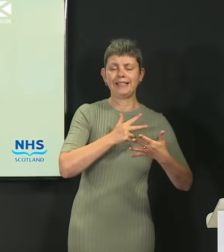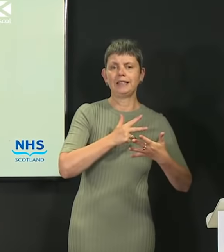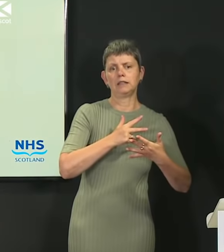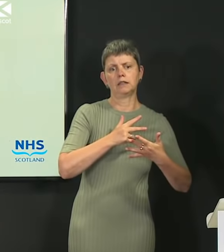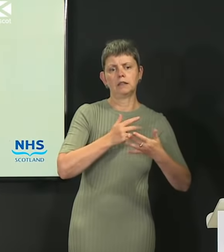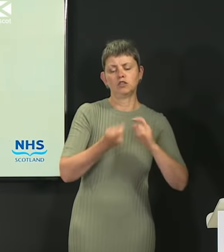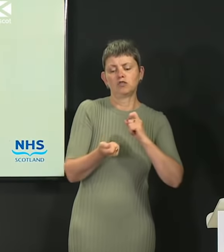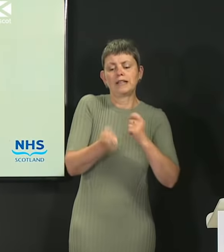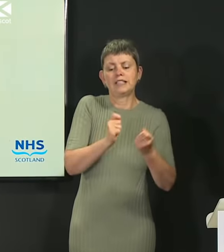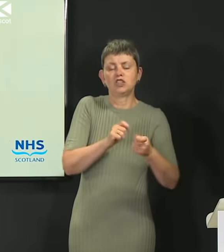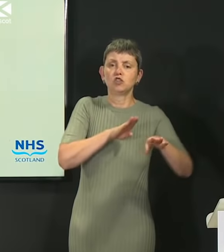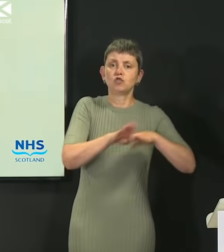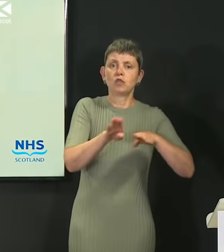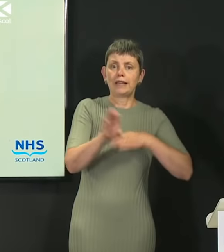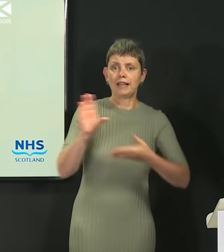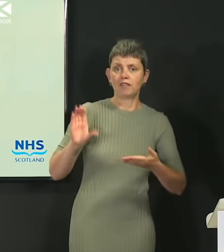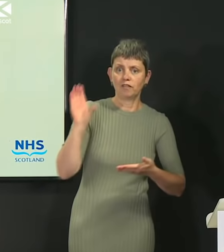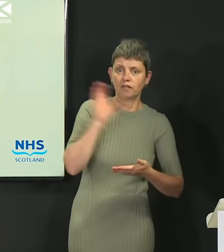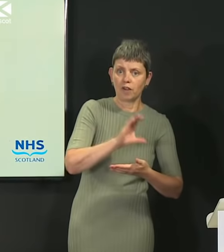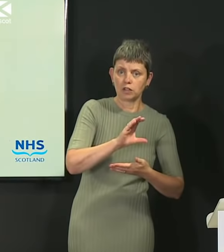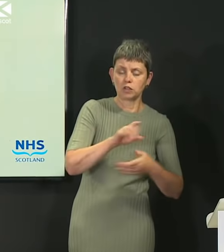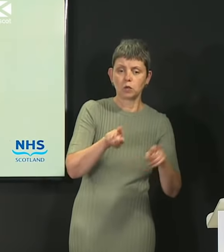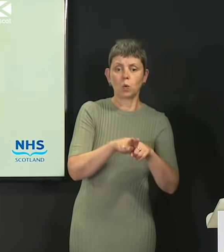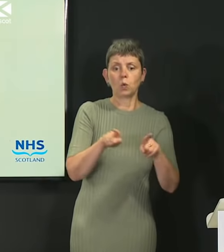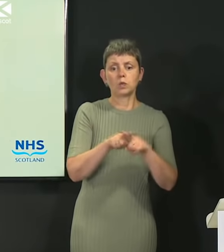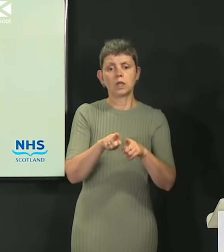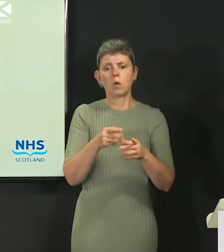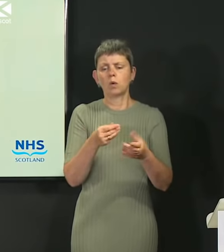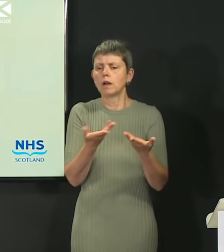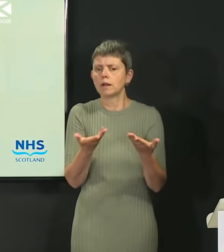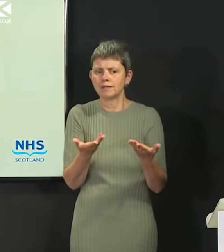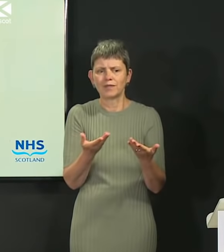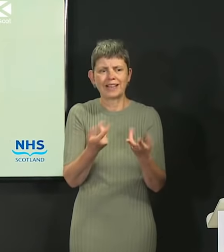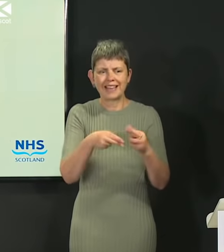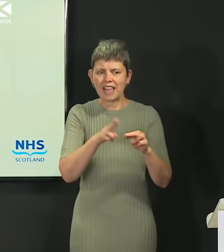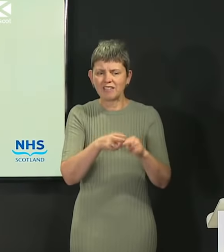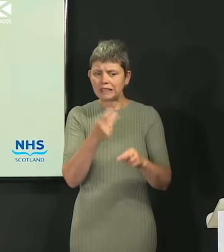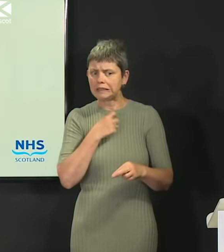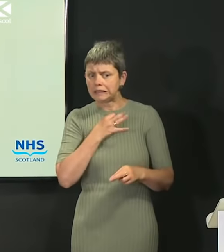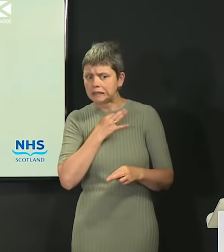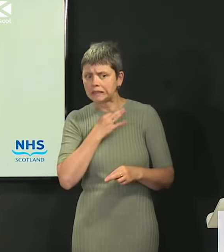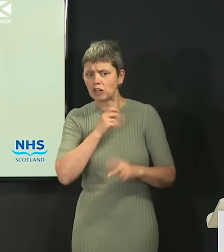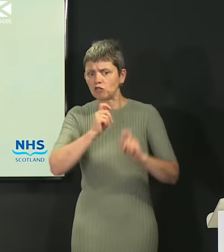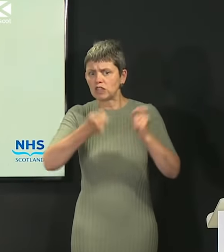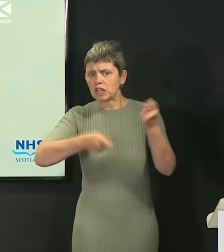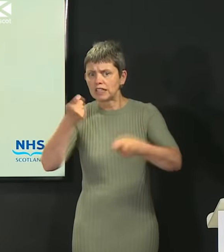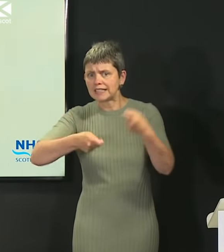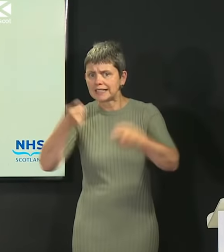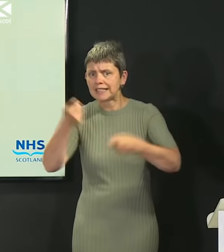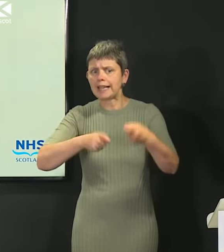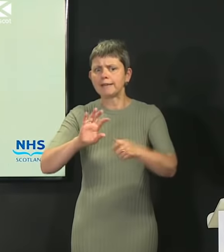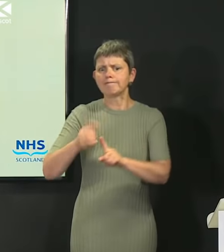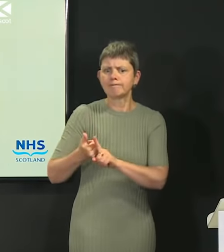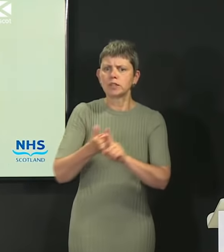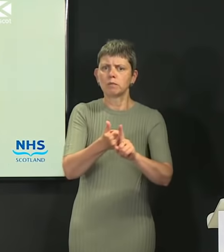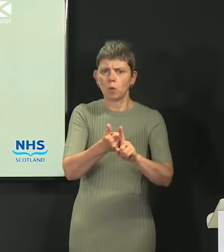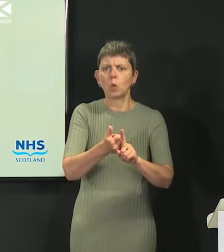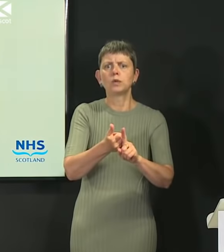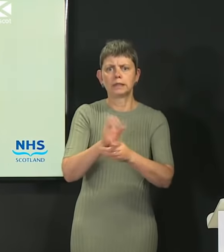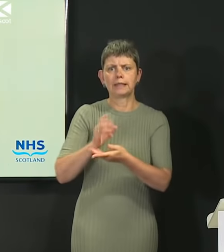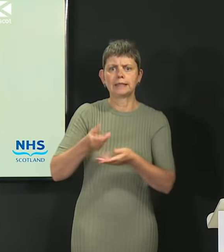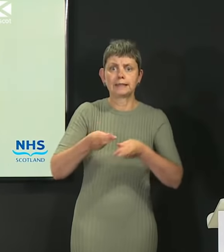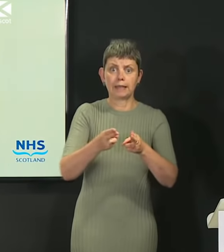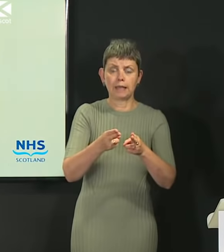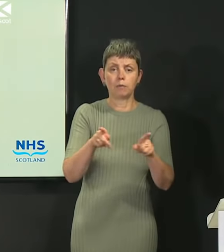skills programme supporting people facing redundancy in the most affected sectors, affected regions. And we will support up to